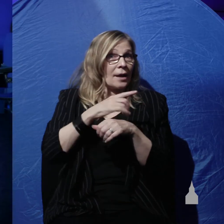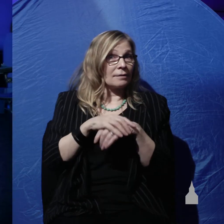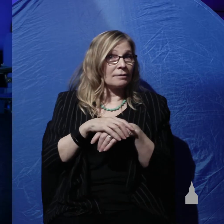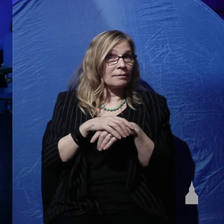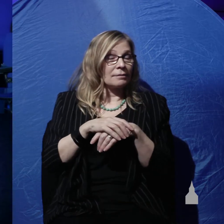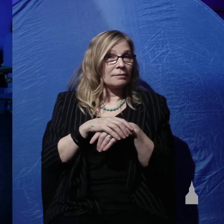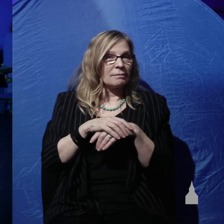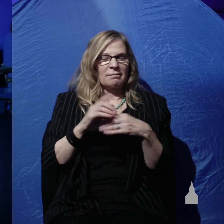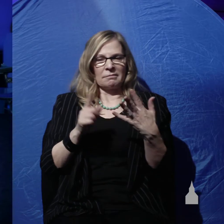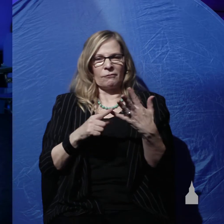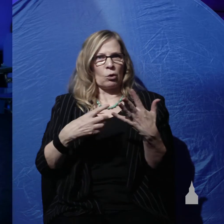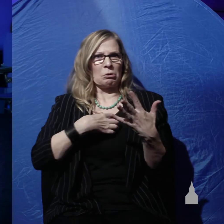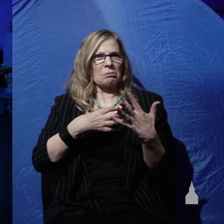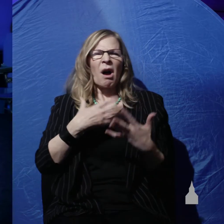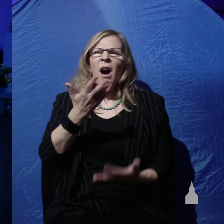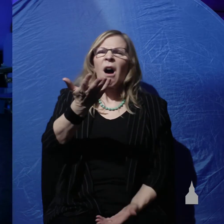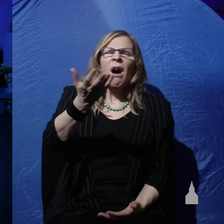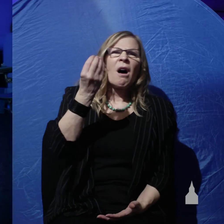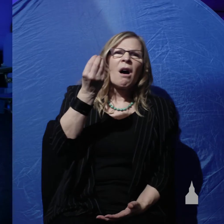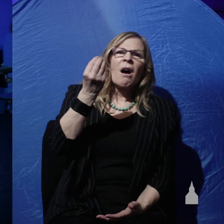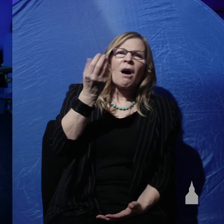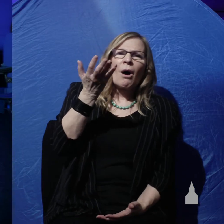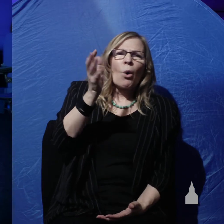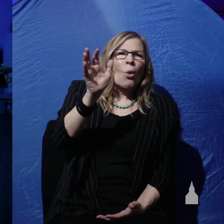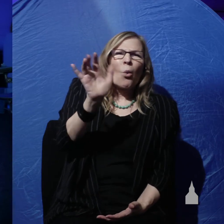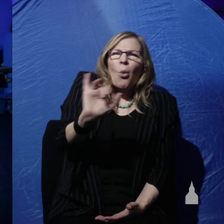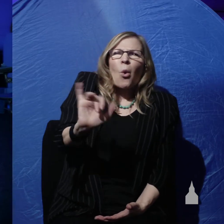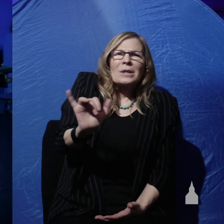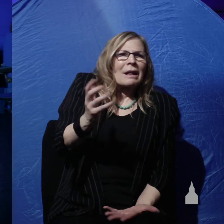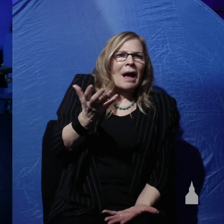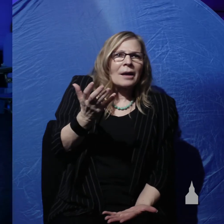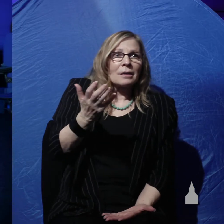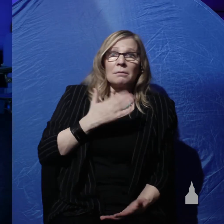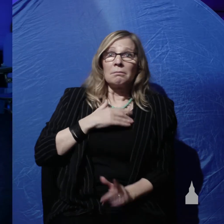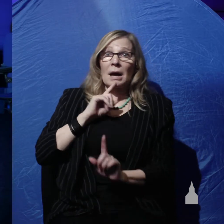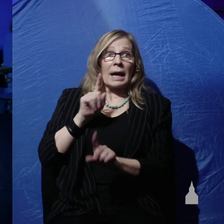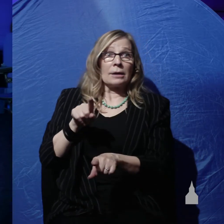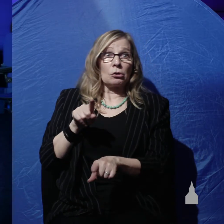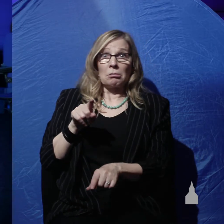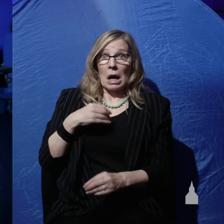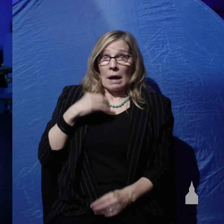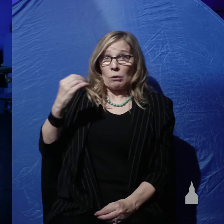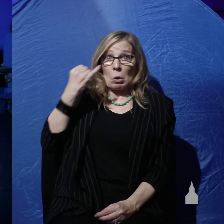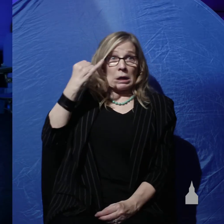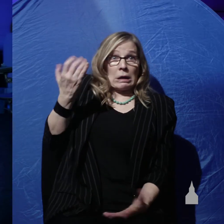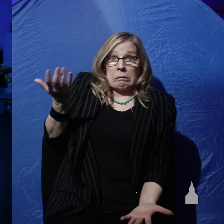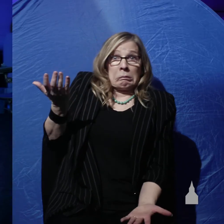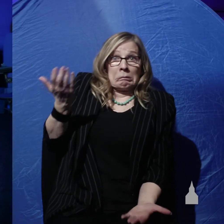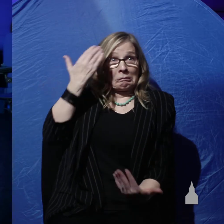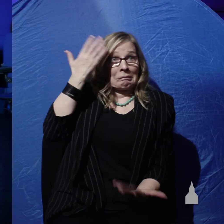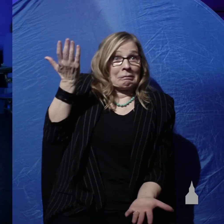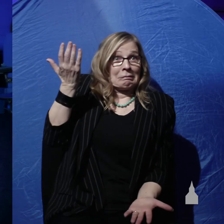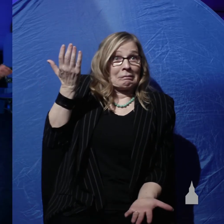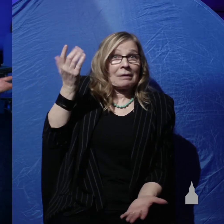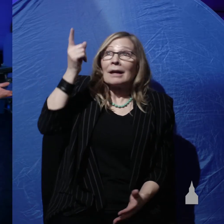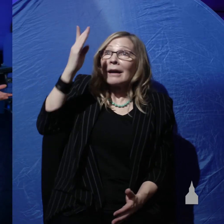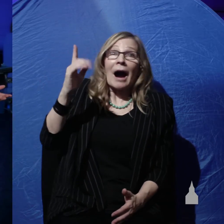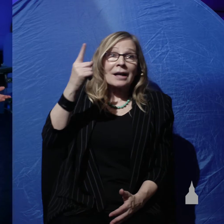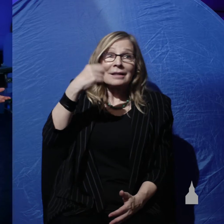ask, well, what was that? What was that light? And my answer is, I have no idea because God didn't tell us